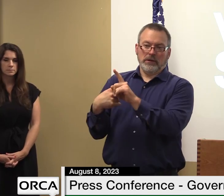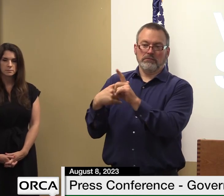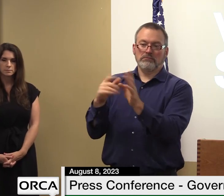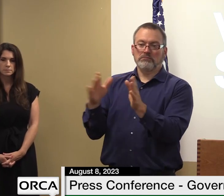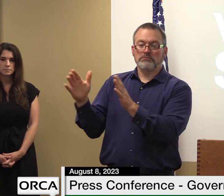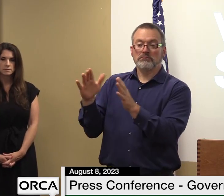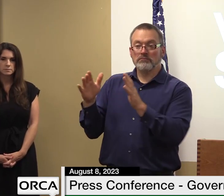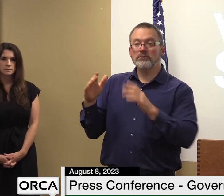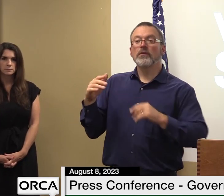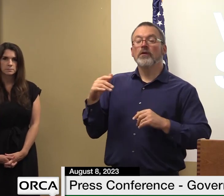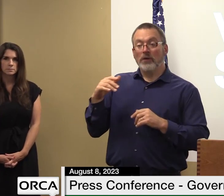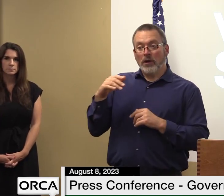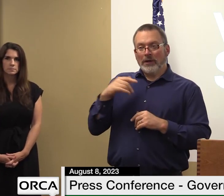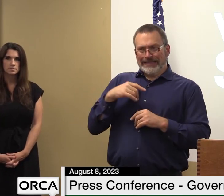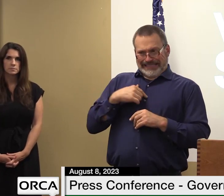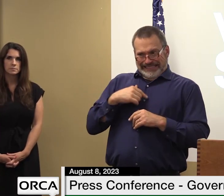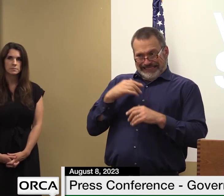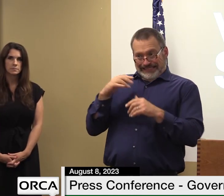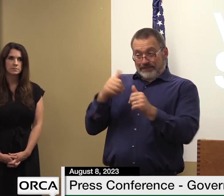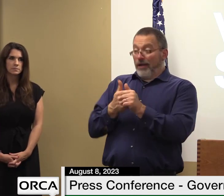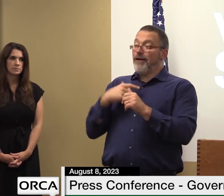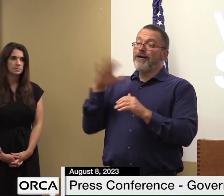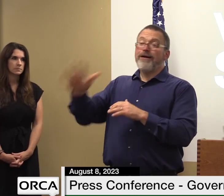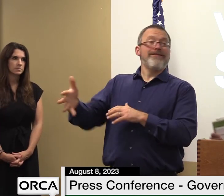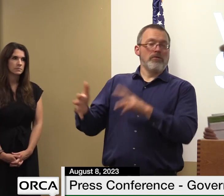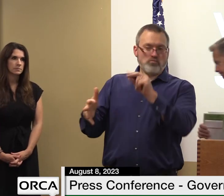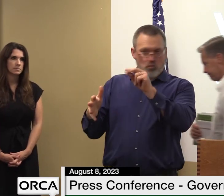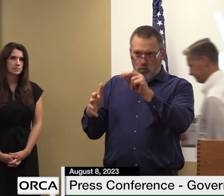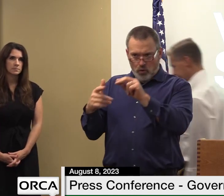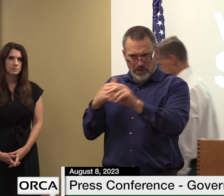living solution thank you